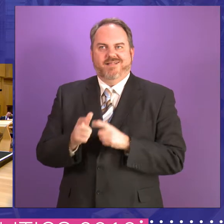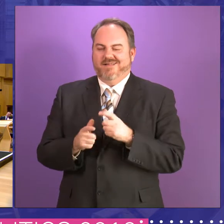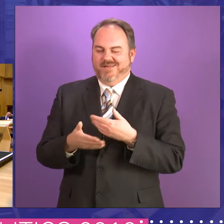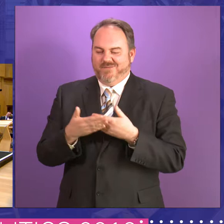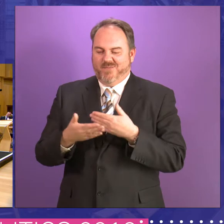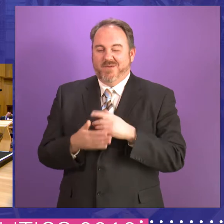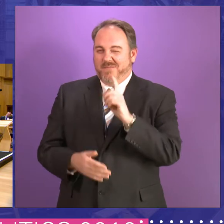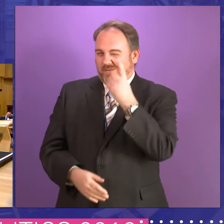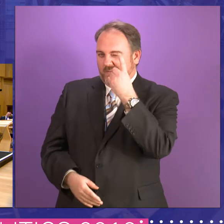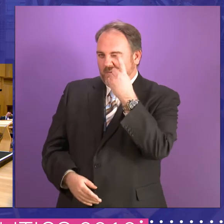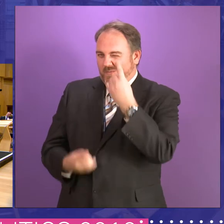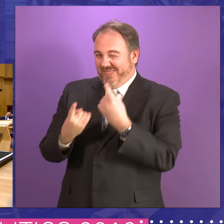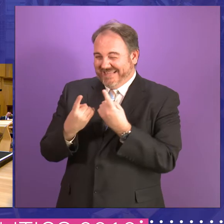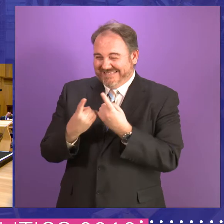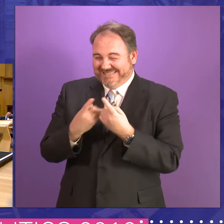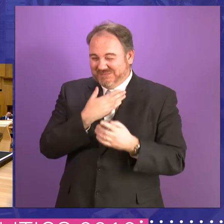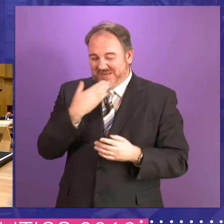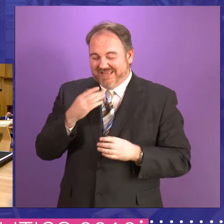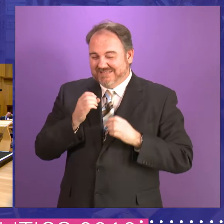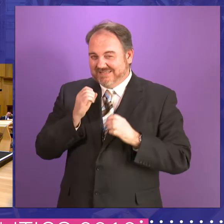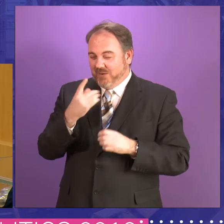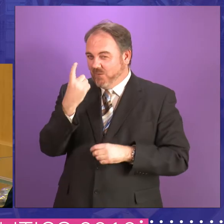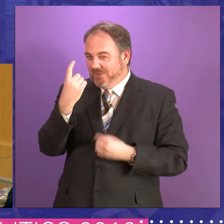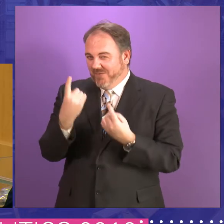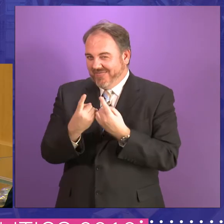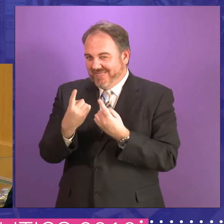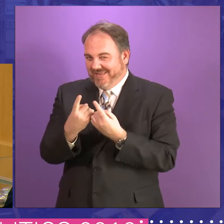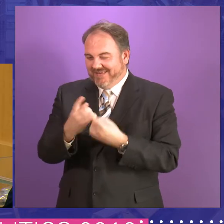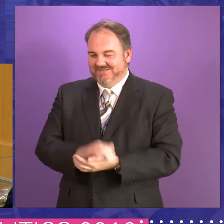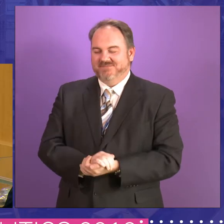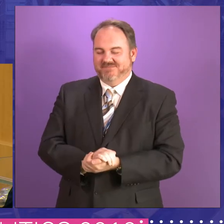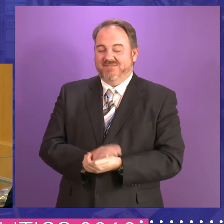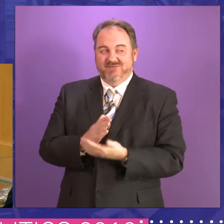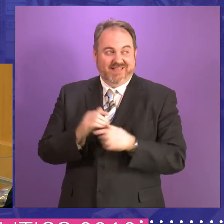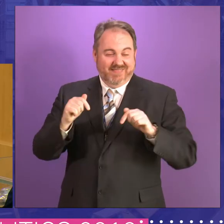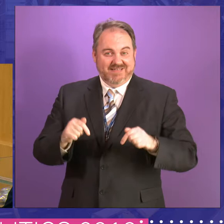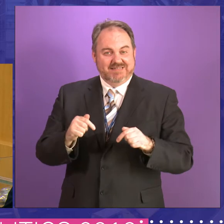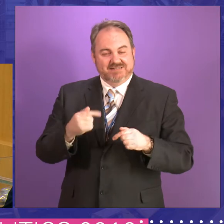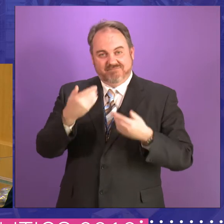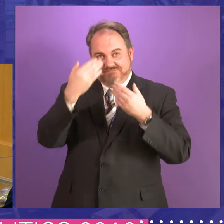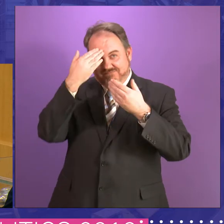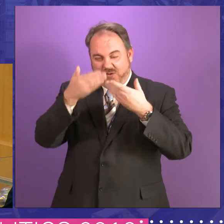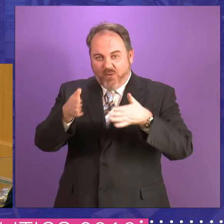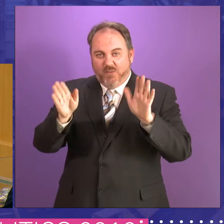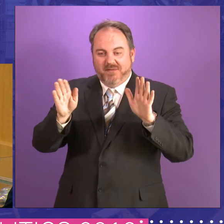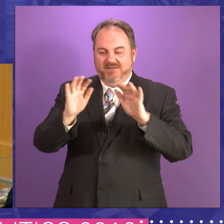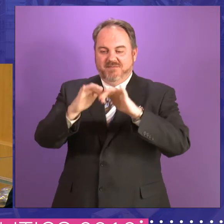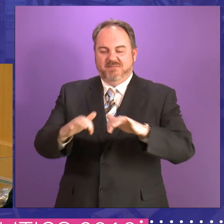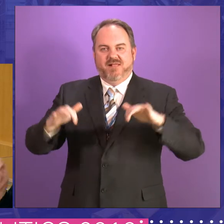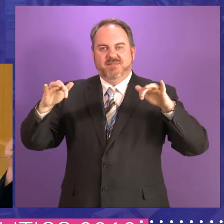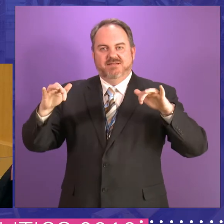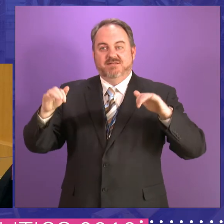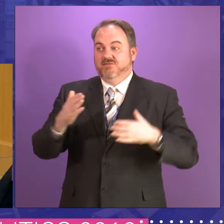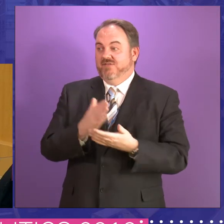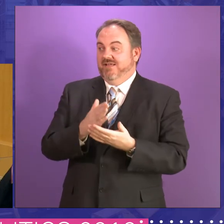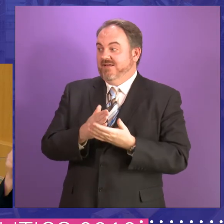But there is one thing I'd like, can I just finish on one thing to give you an idea of how open the parliament was. Obviously, as the design for the